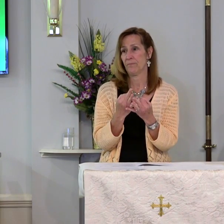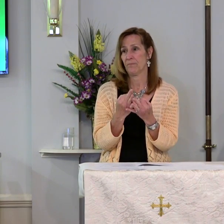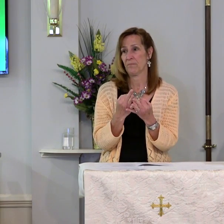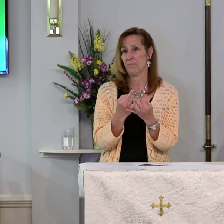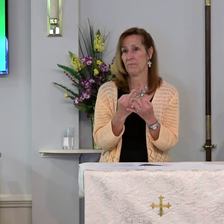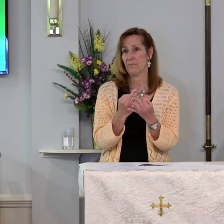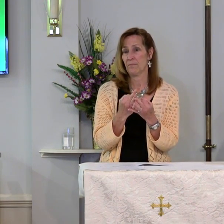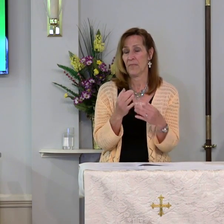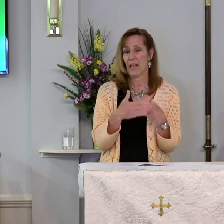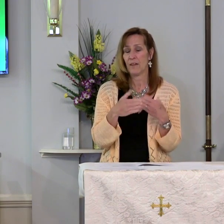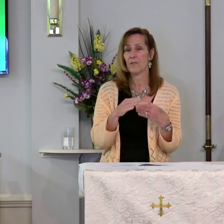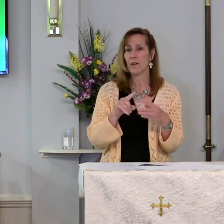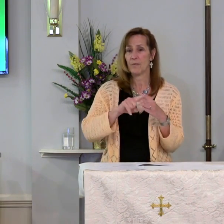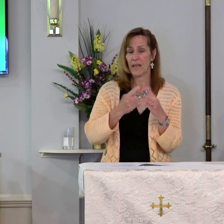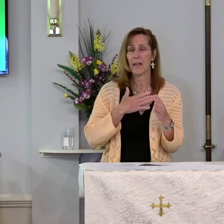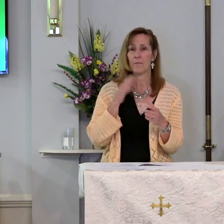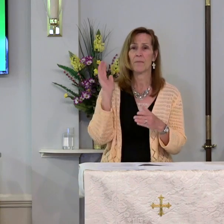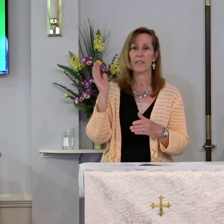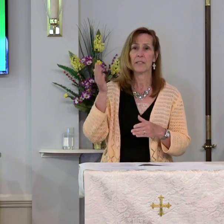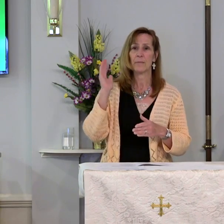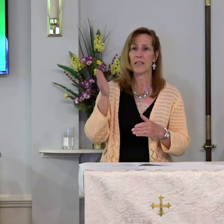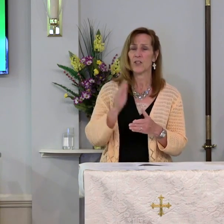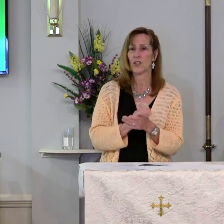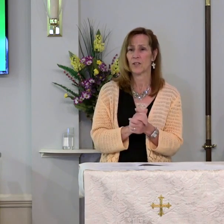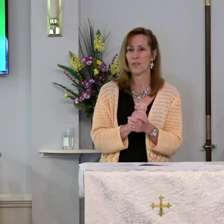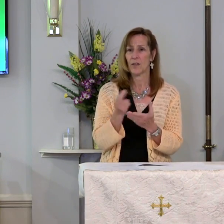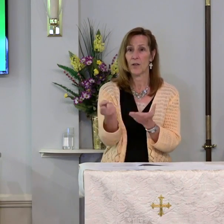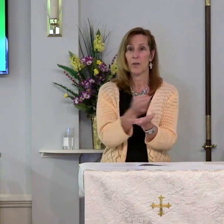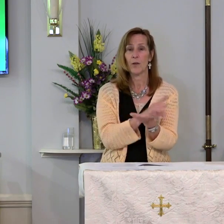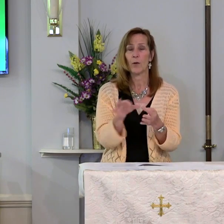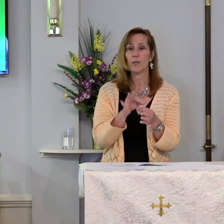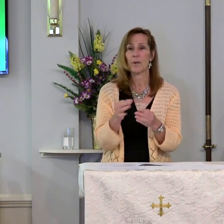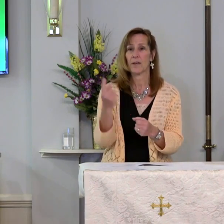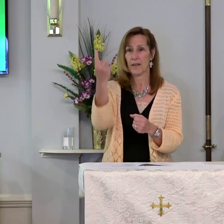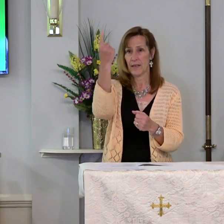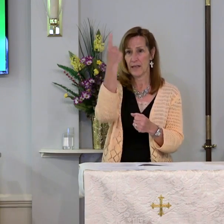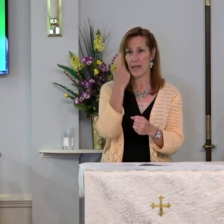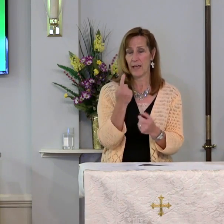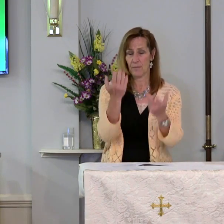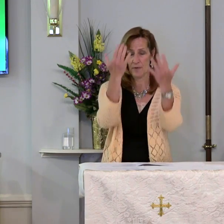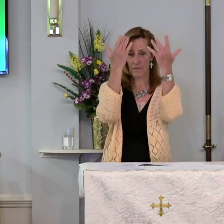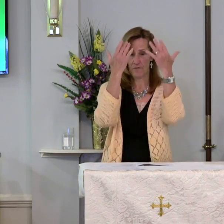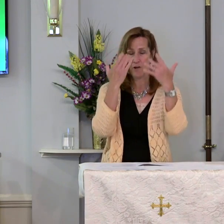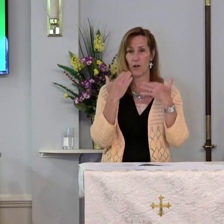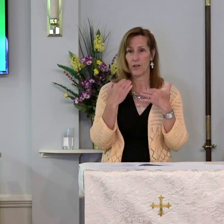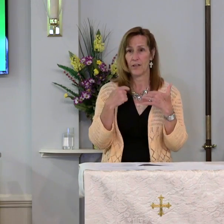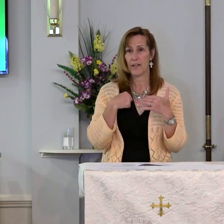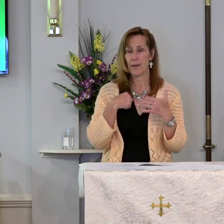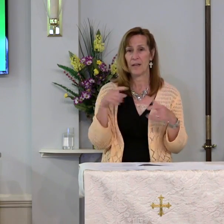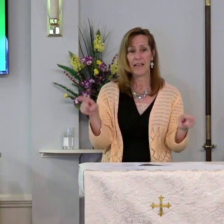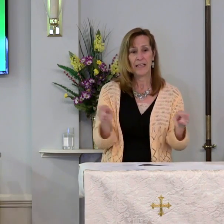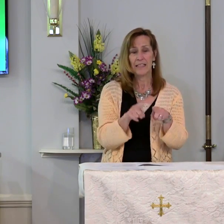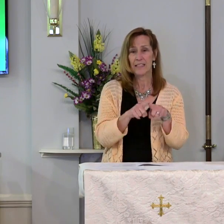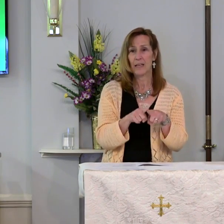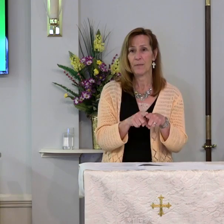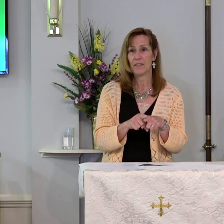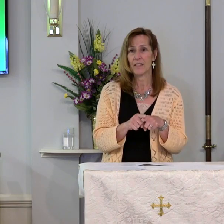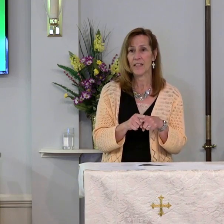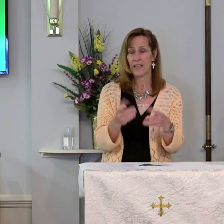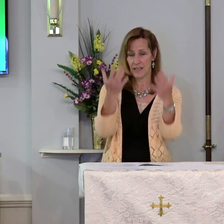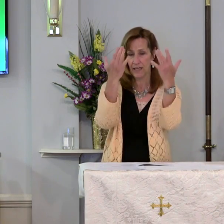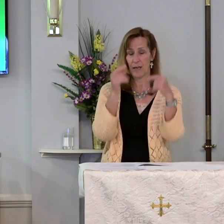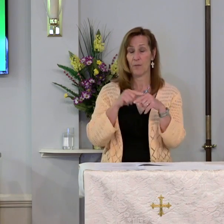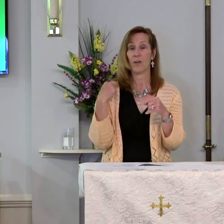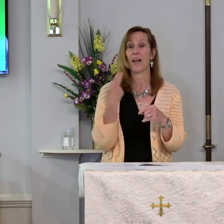After I began my speech, the Holy Spirit came on them the same as he came on us